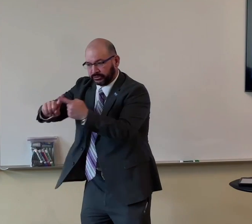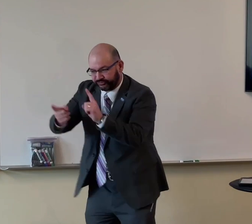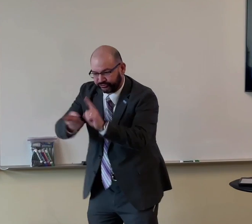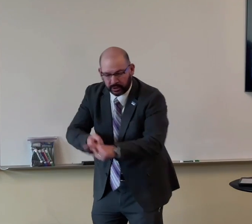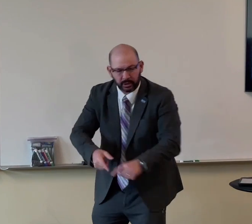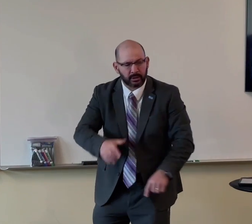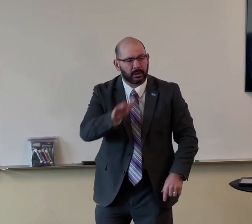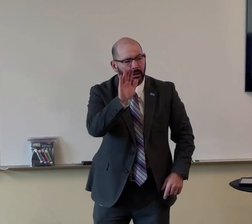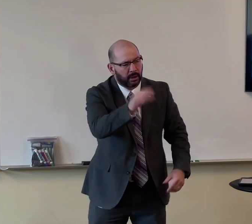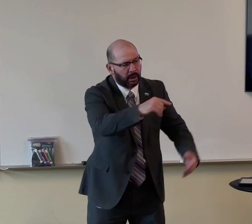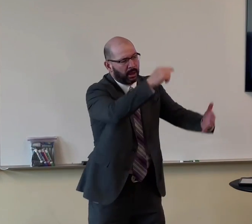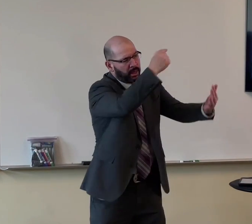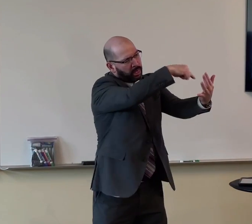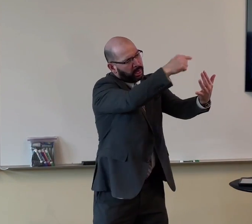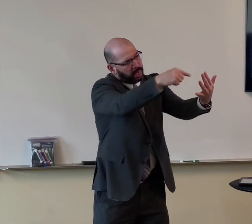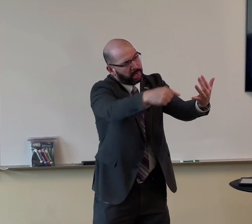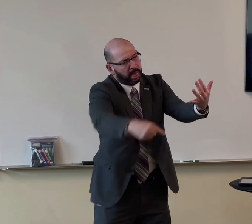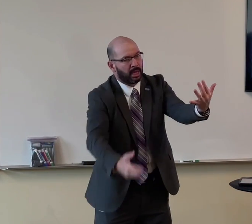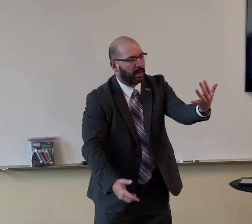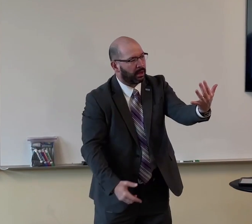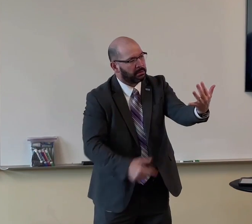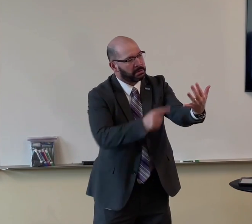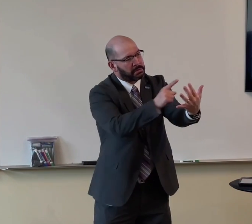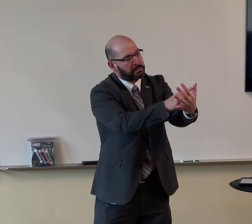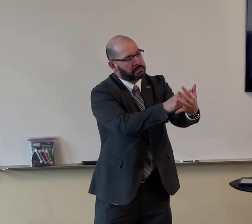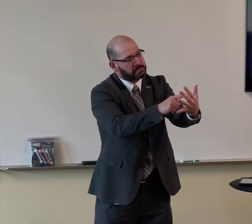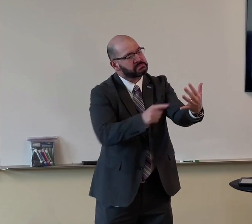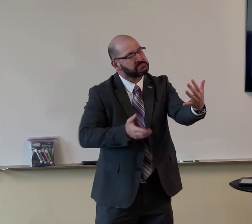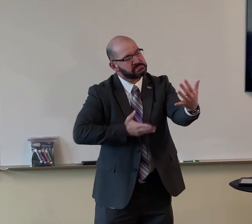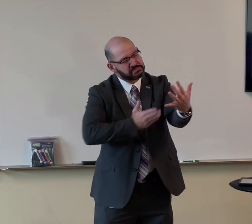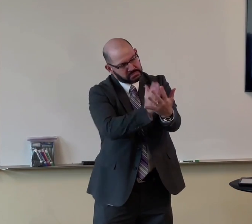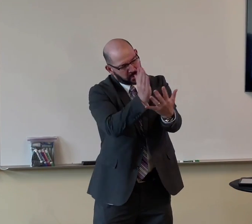And you ask your friend, hey, here's all these things that are wrong.